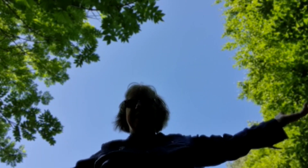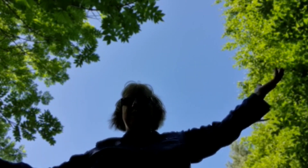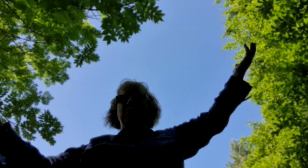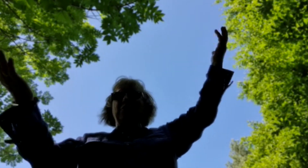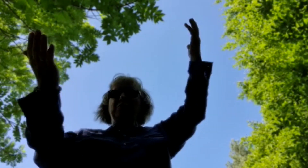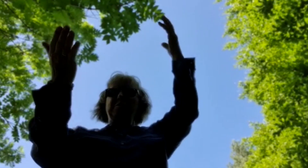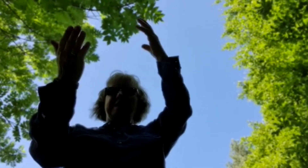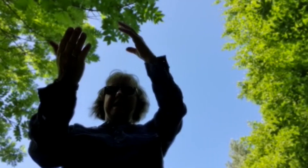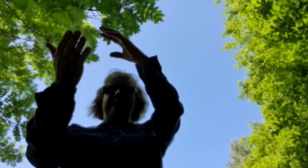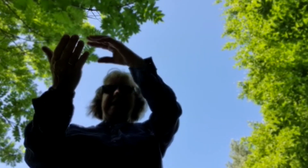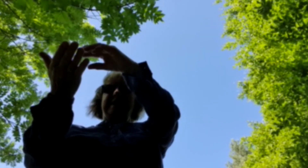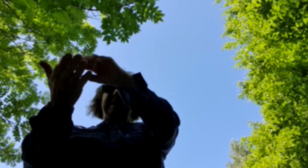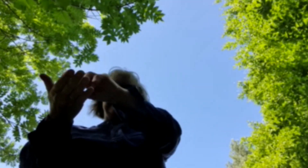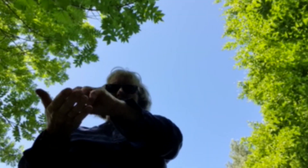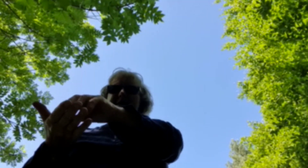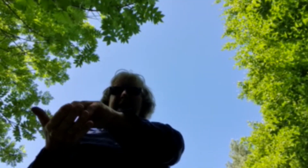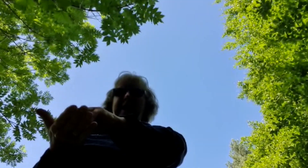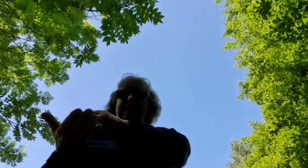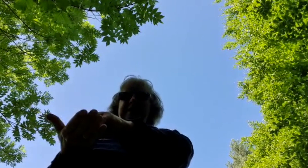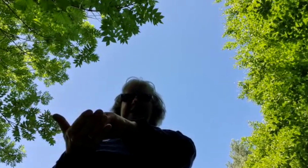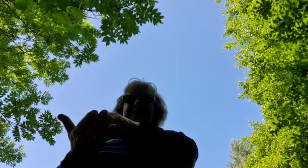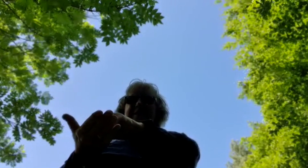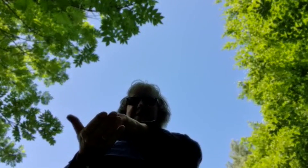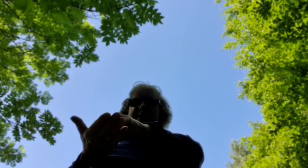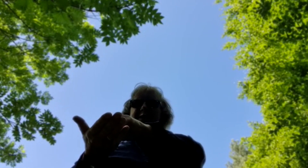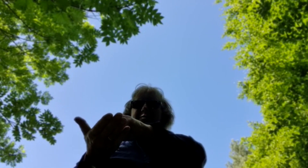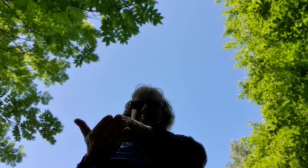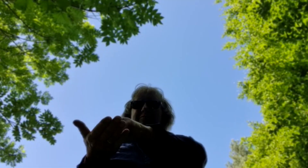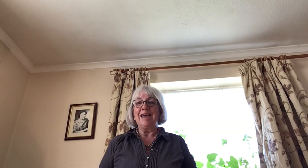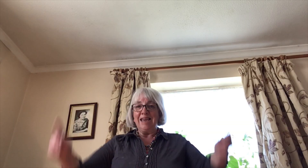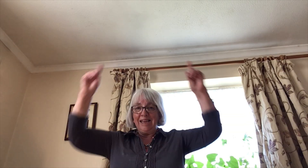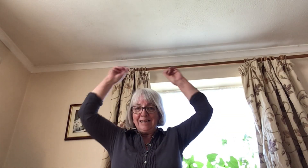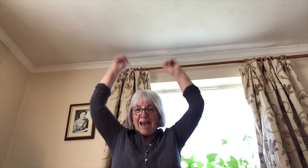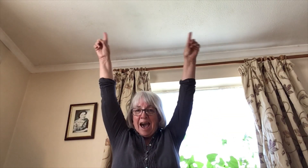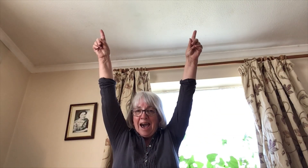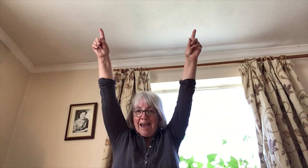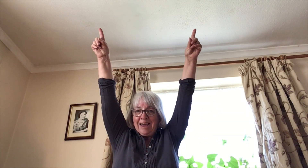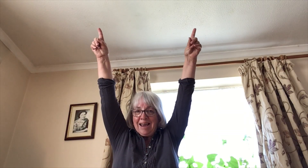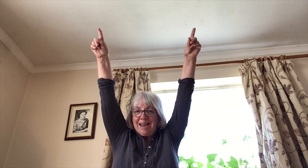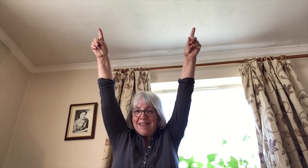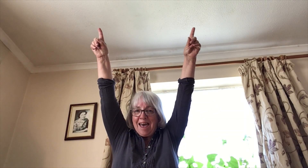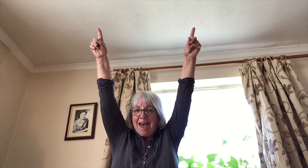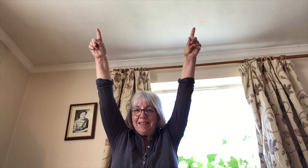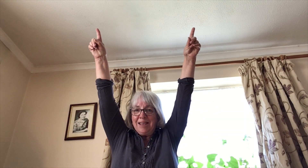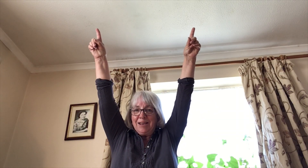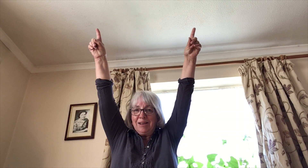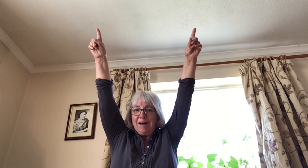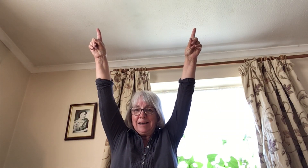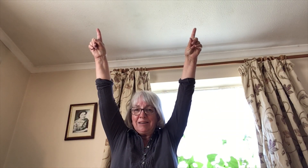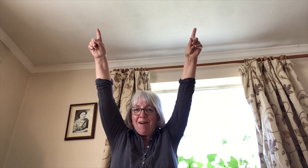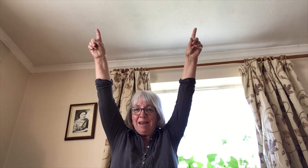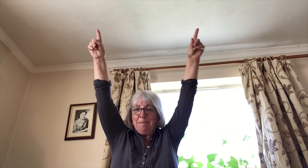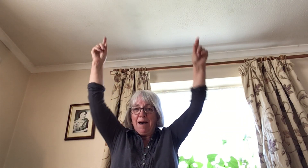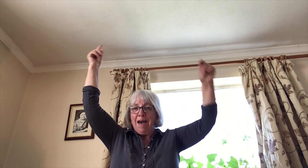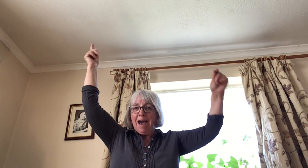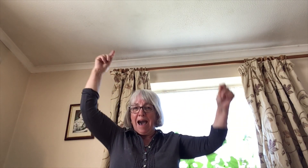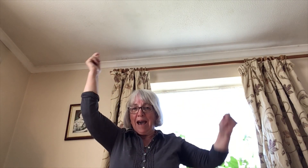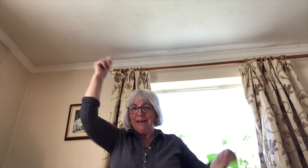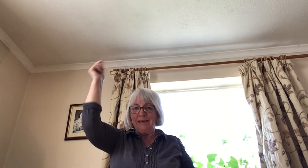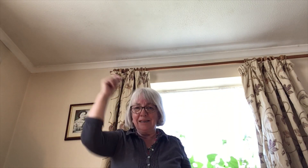and He holds us in His hands He's higher than a skyscraper and